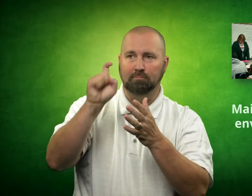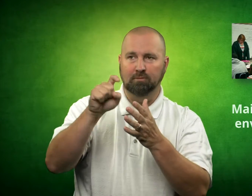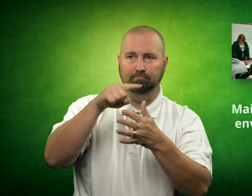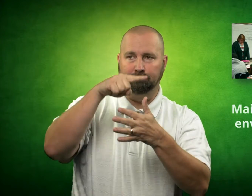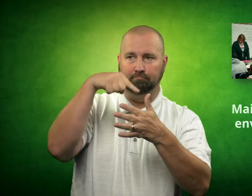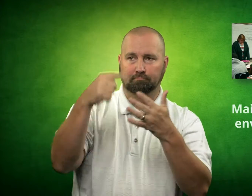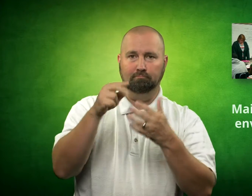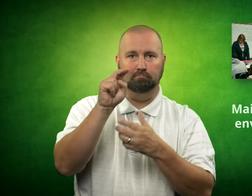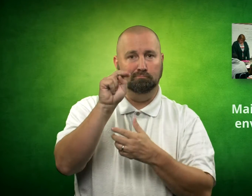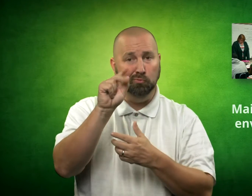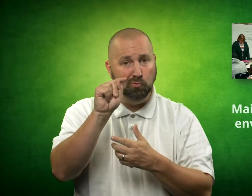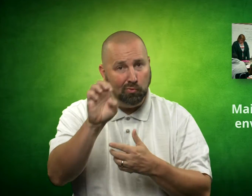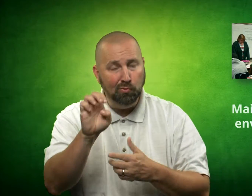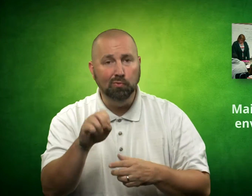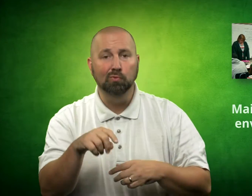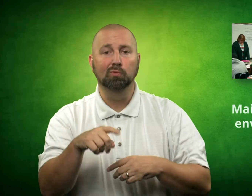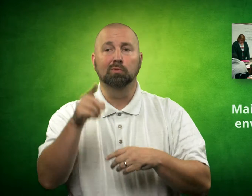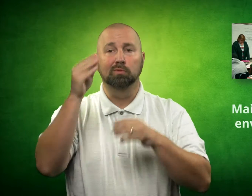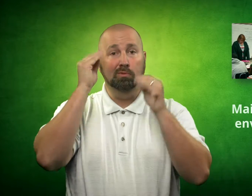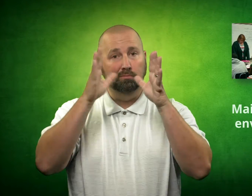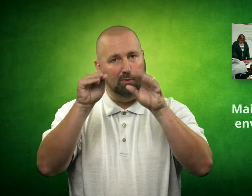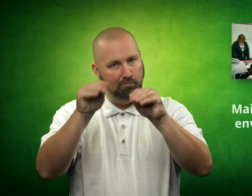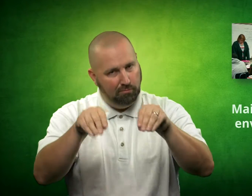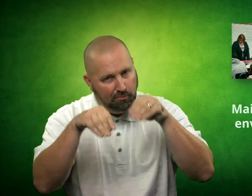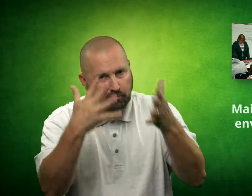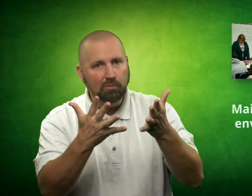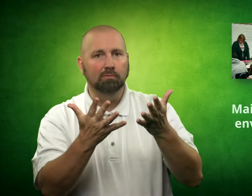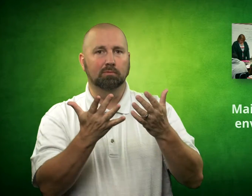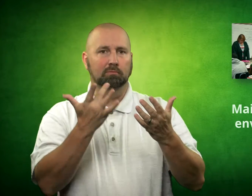Also they may get notes from the teacher.